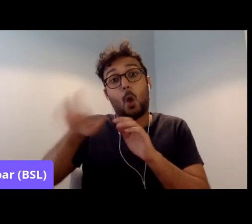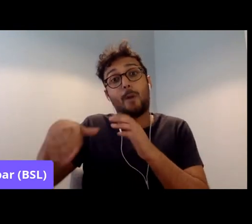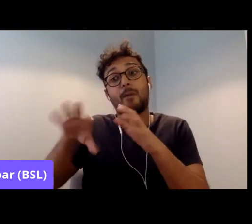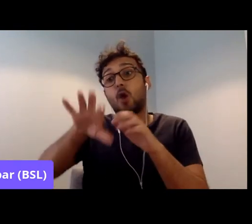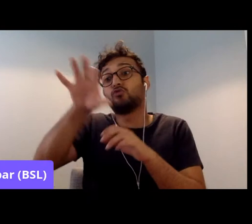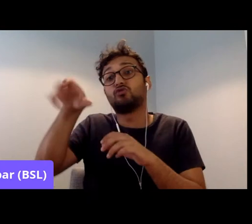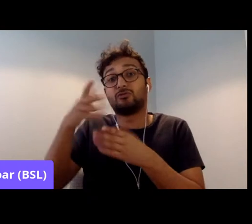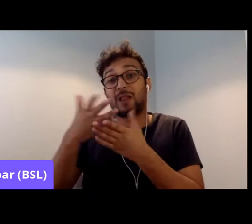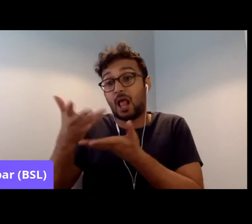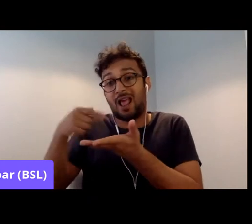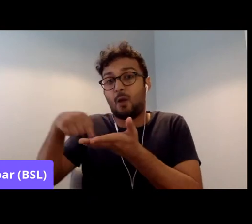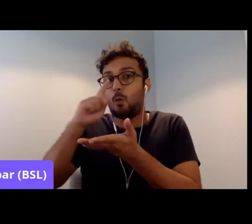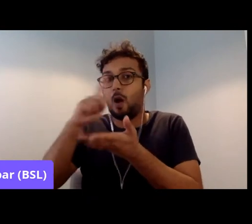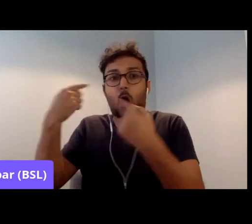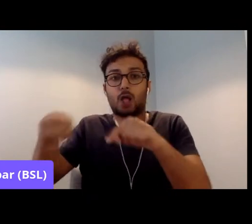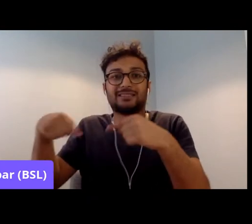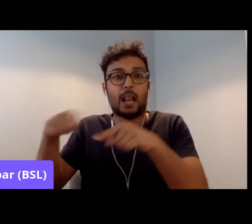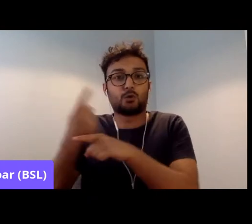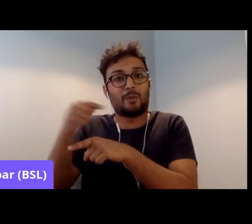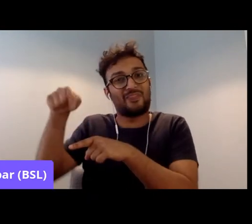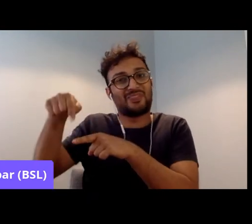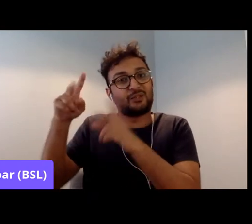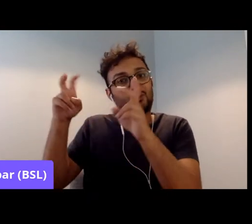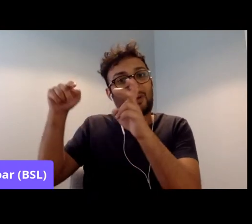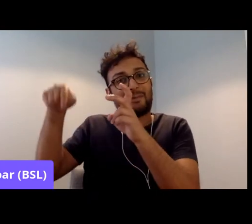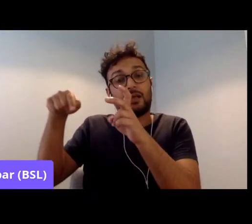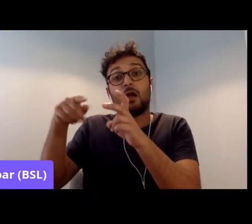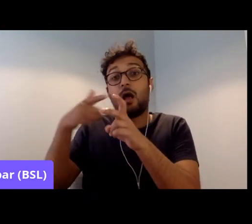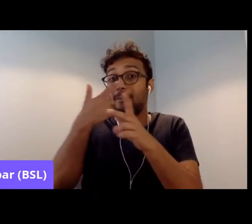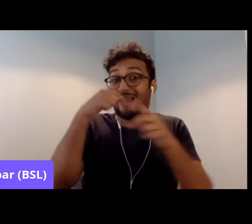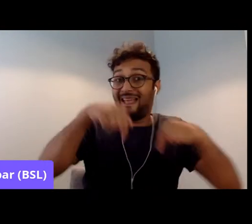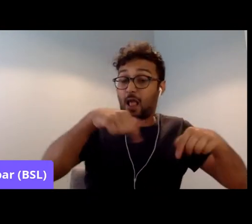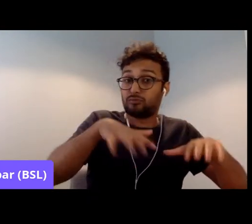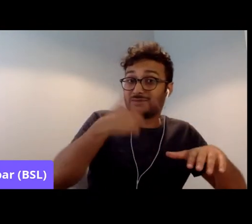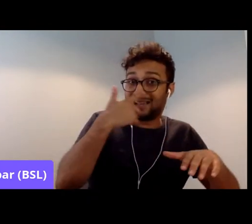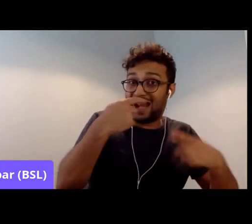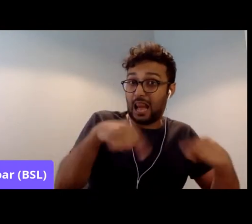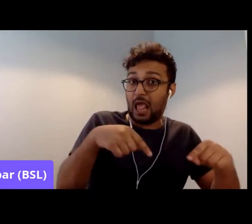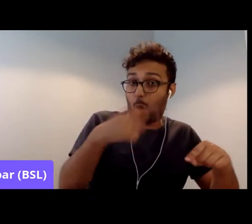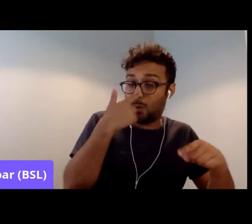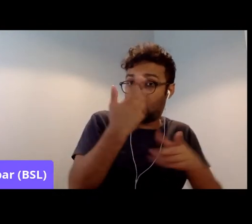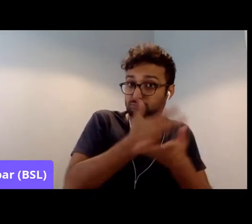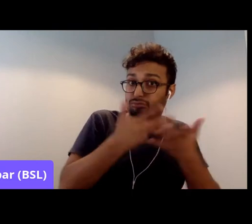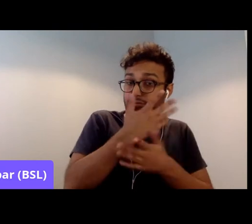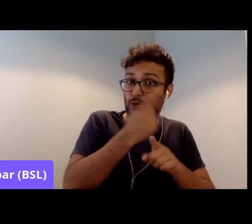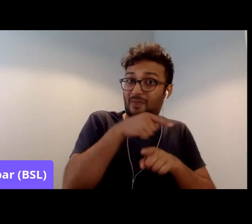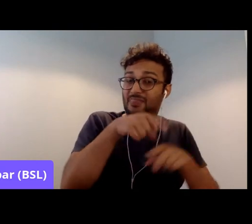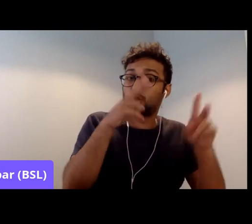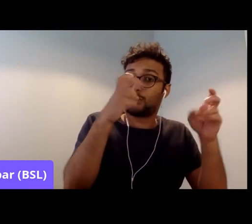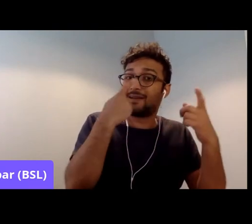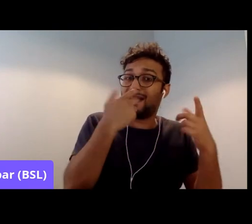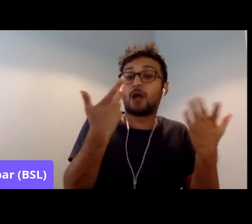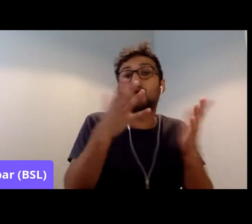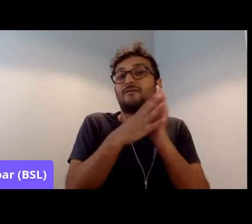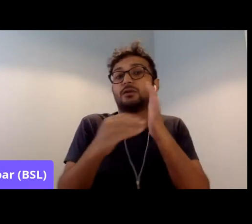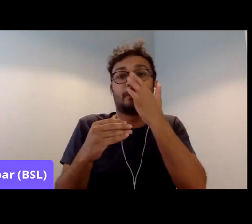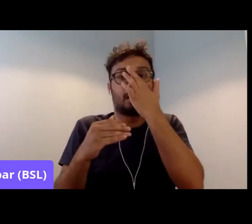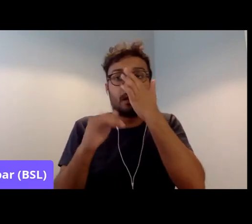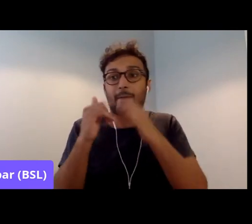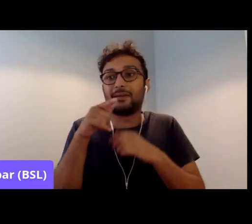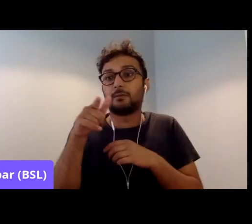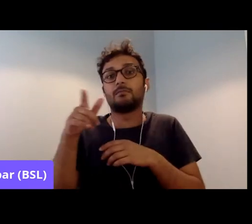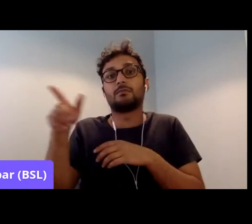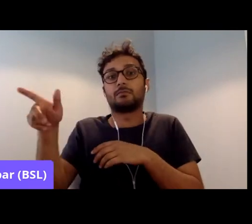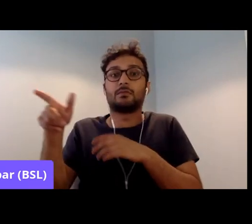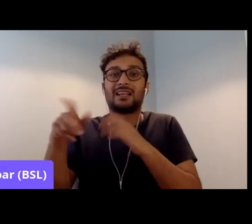there's tend to be an opportunity for those kinds of conversations to happen here in Britain. You could have conversations, for example, between the fractures in Syria,